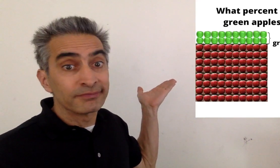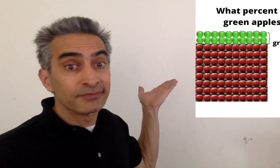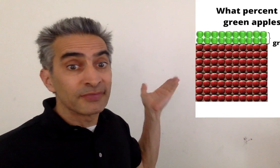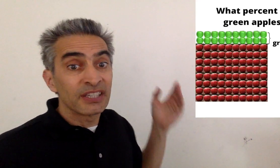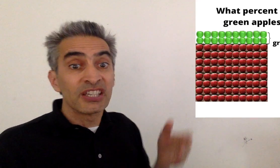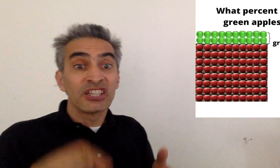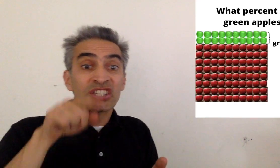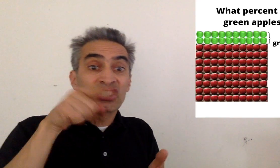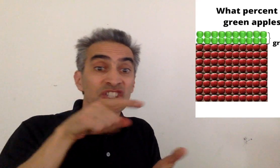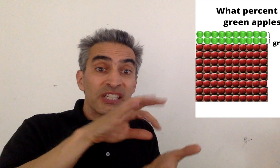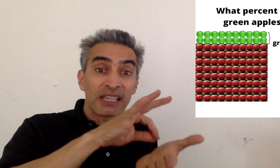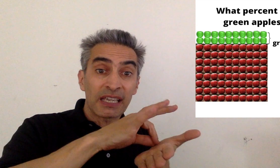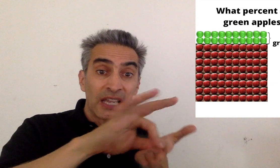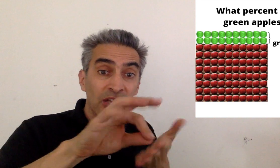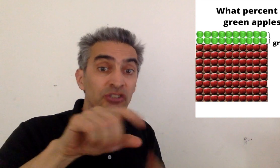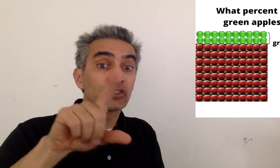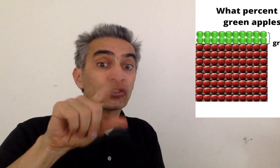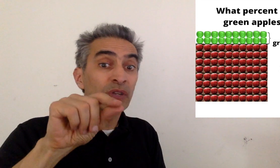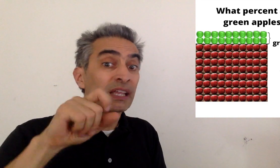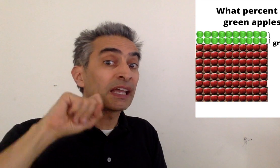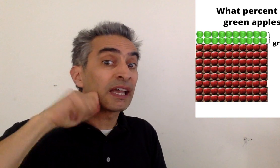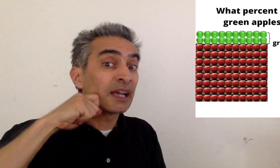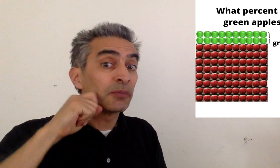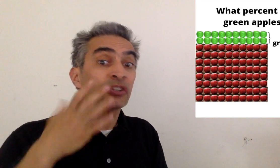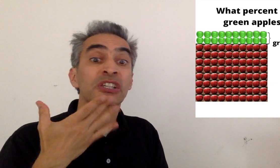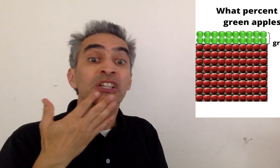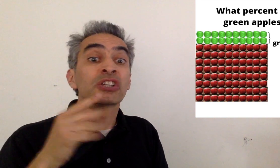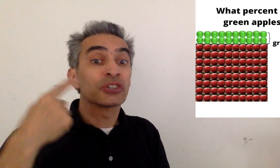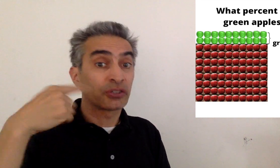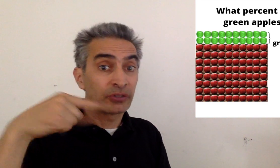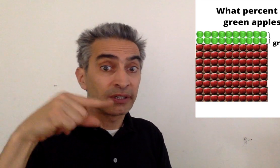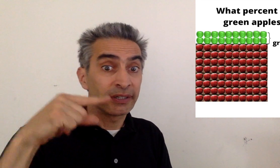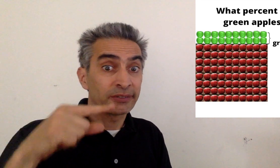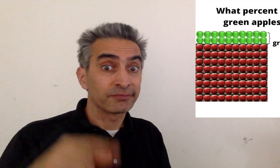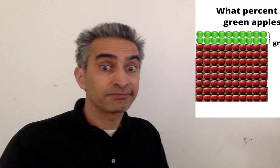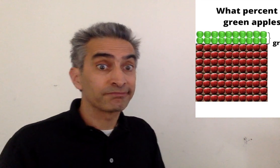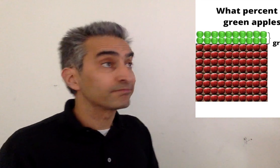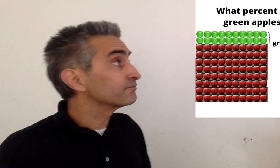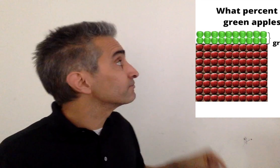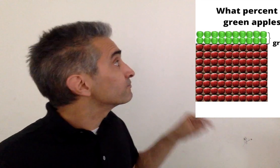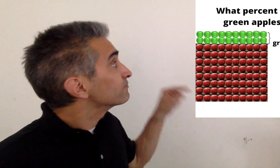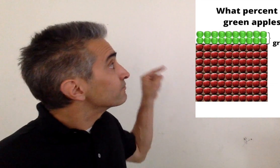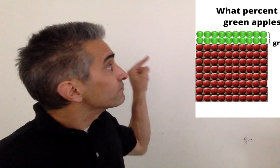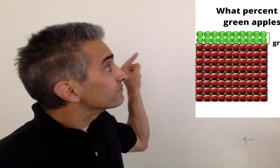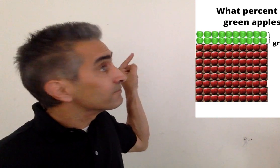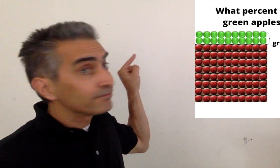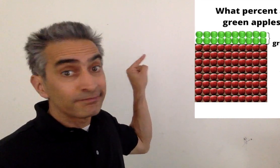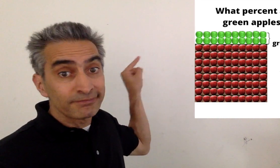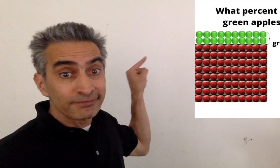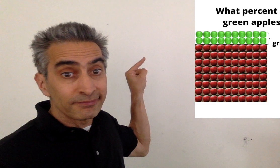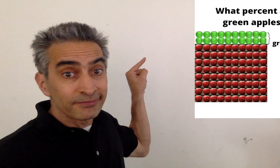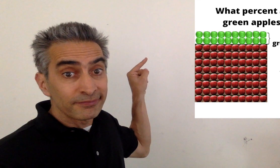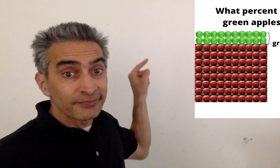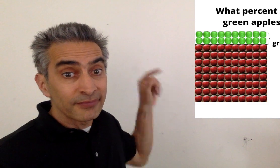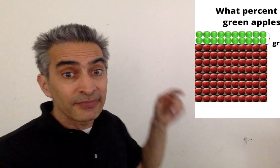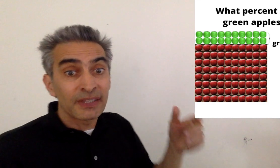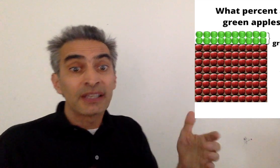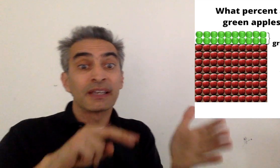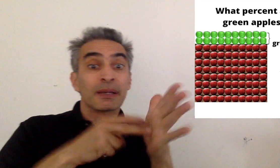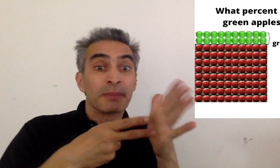She counts twenty green apples. That are right here. That